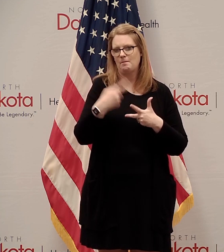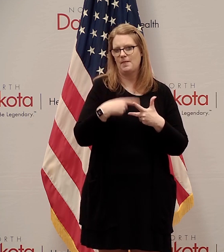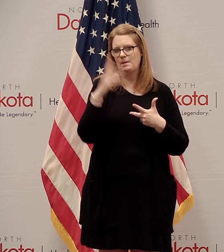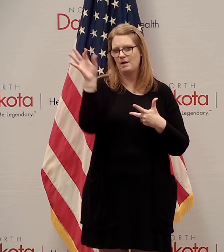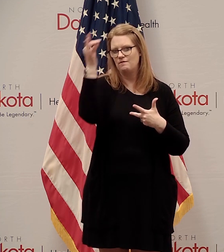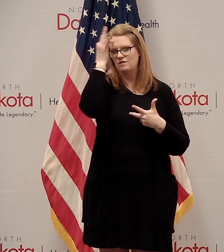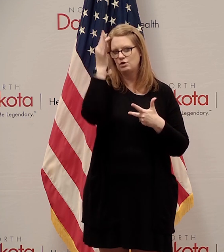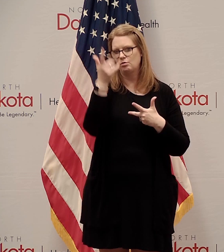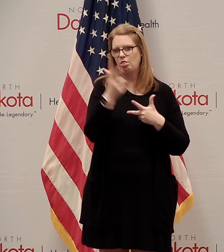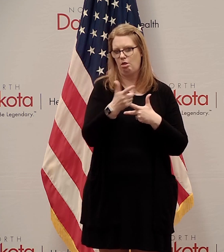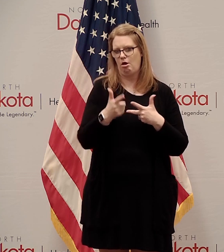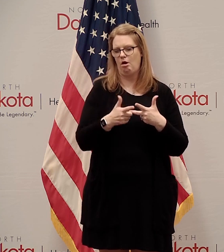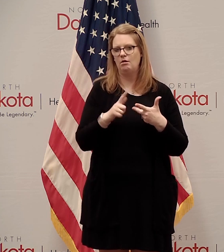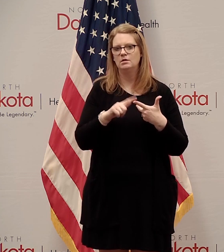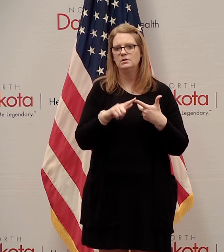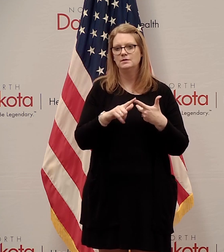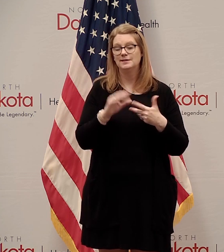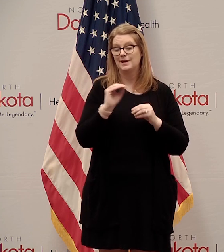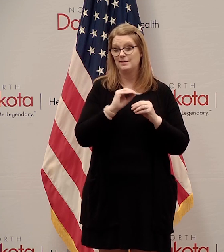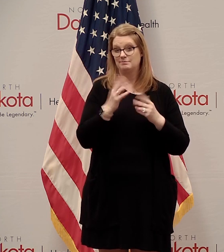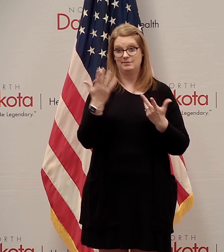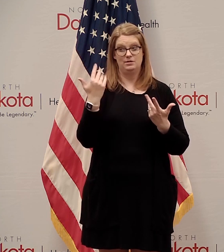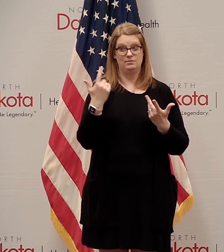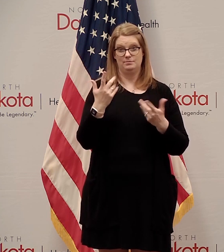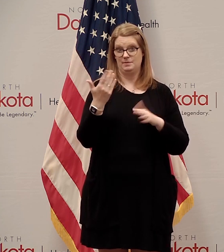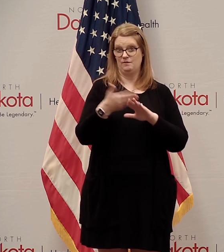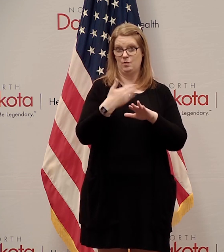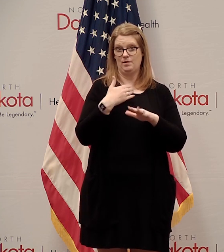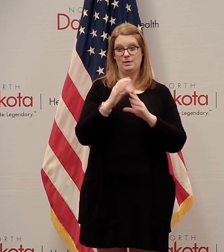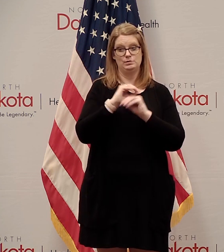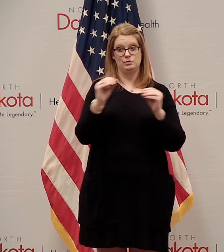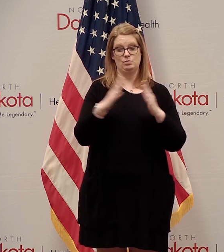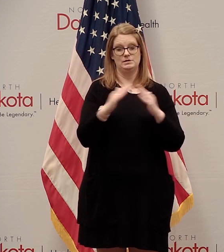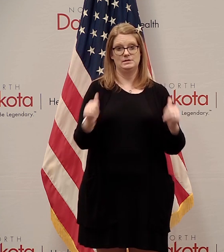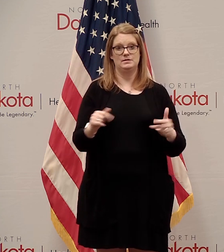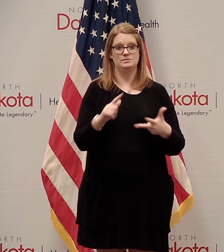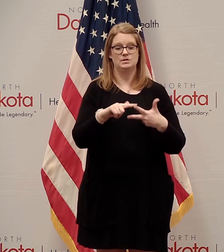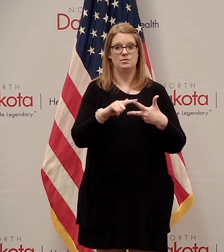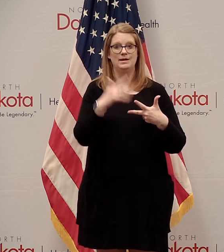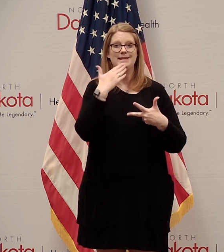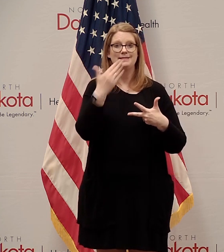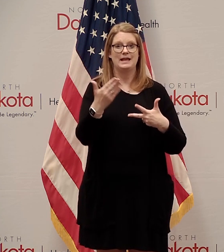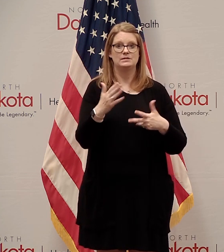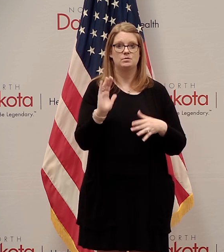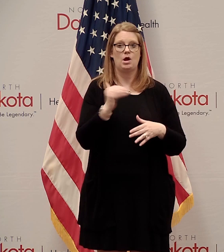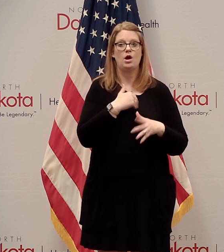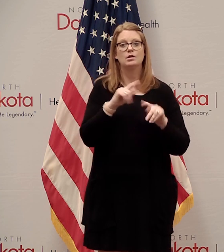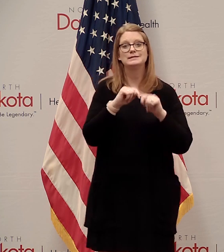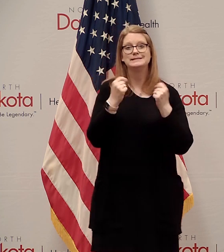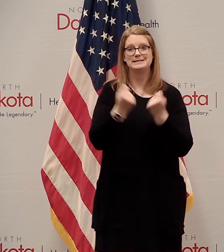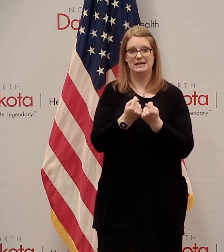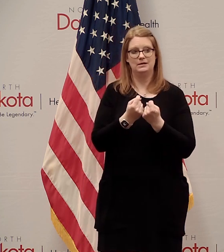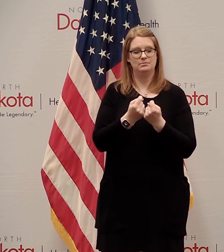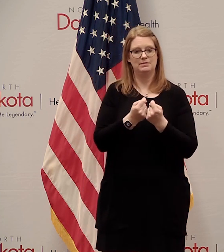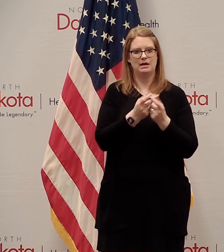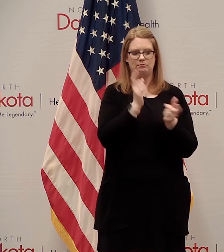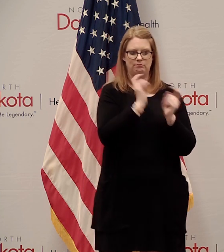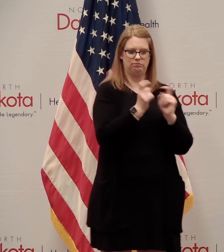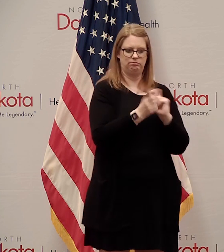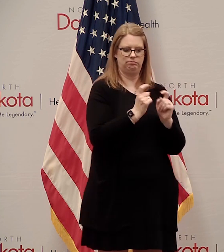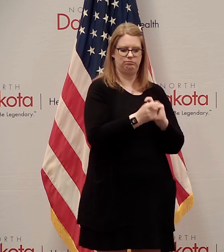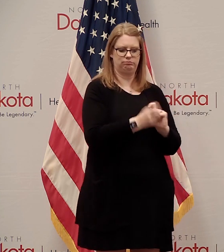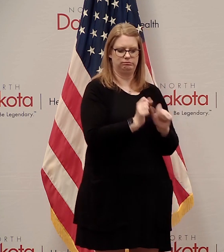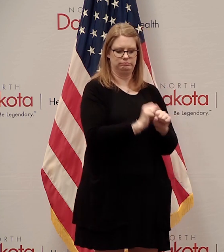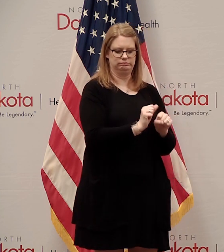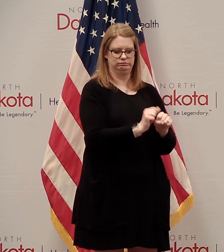federal legislation. And there was no systems in the country to support this. So thanks again to our team that made all the changes, software